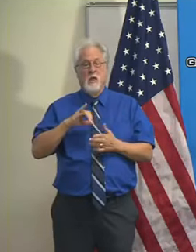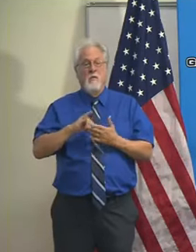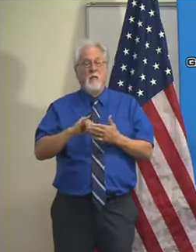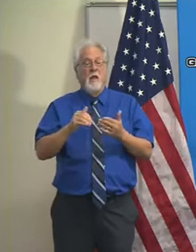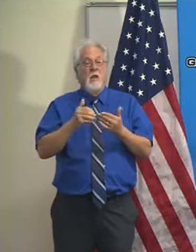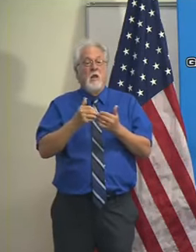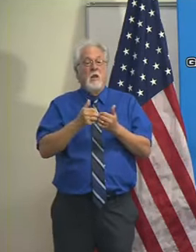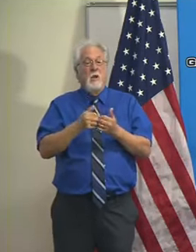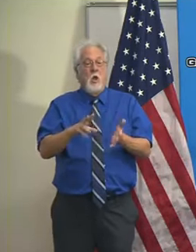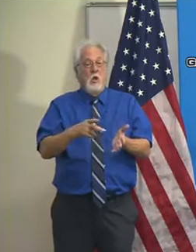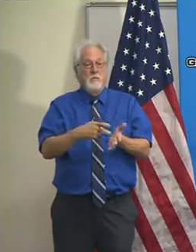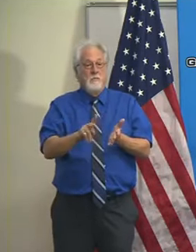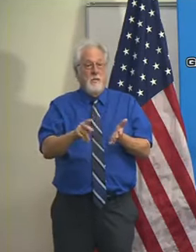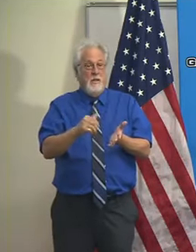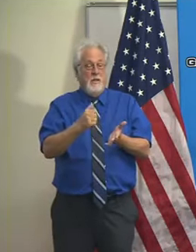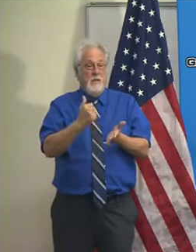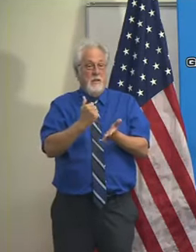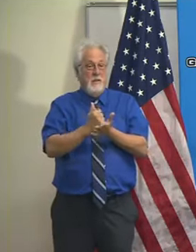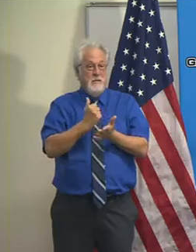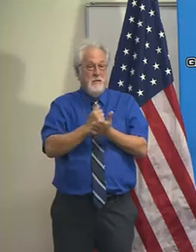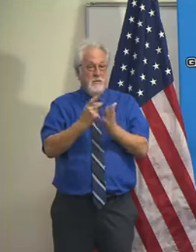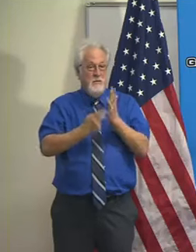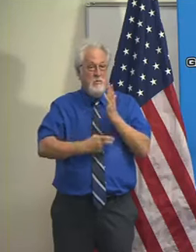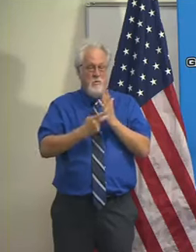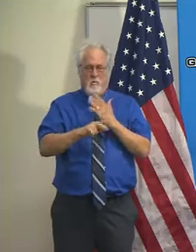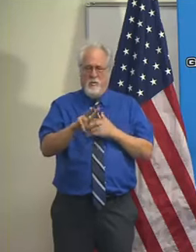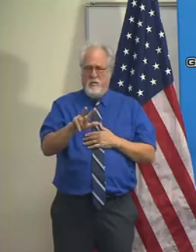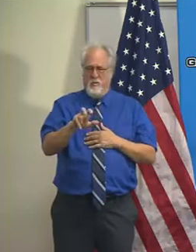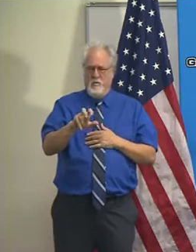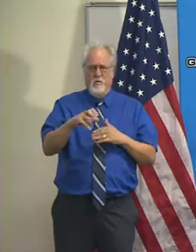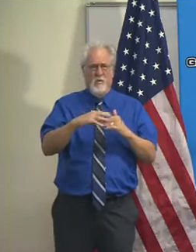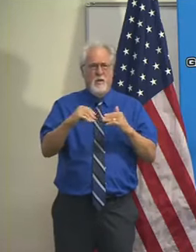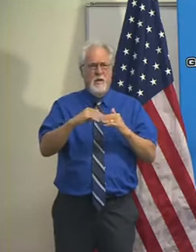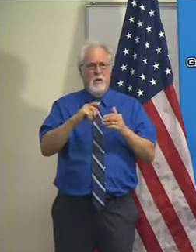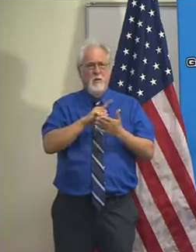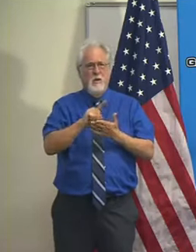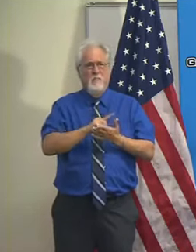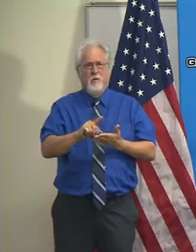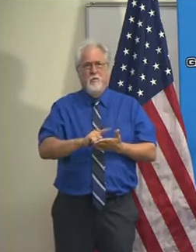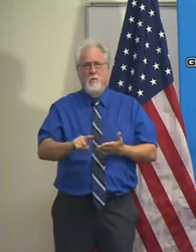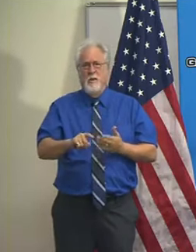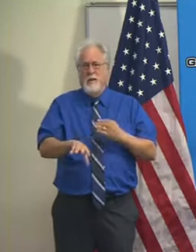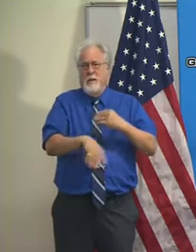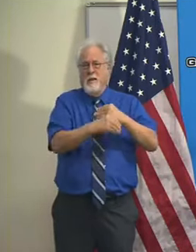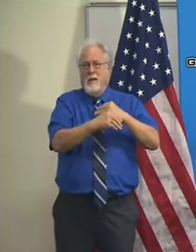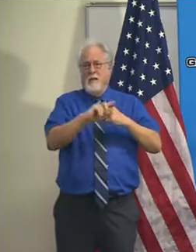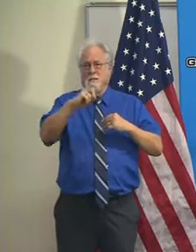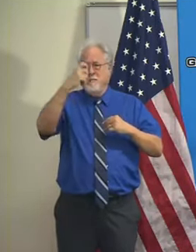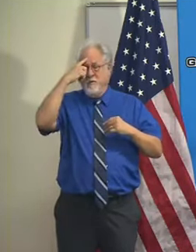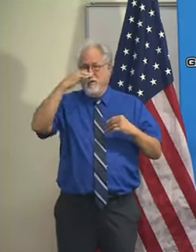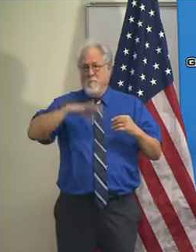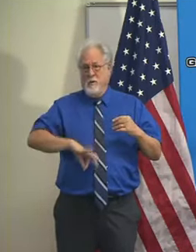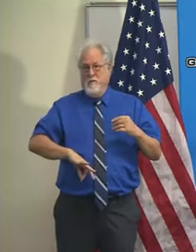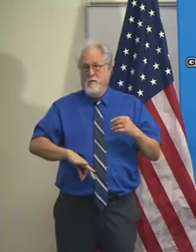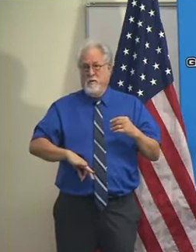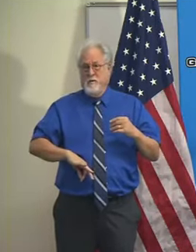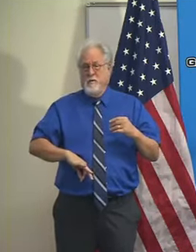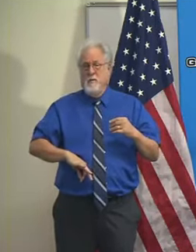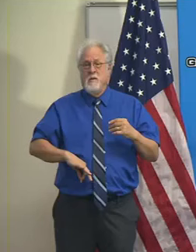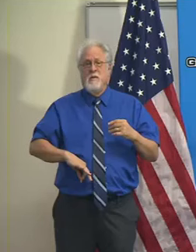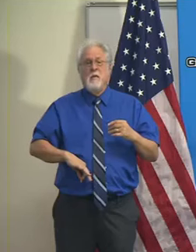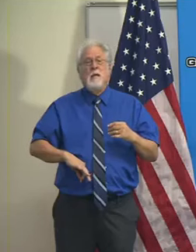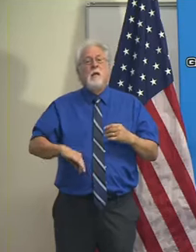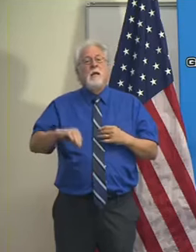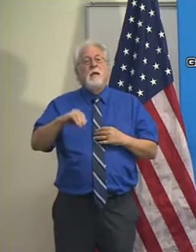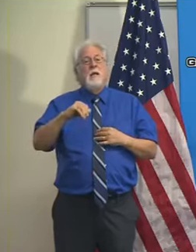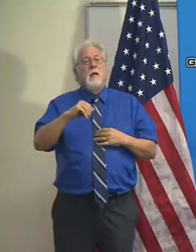wages assistance program, which is the $300 per week enhanced federal benefit that a